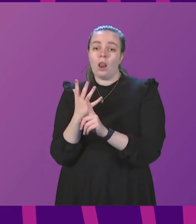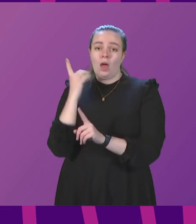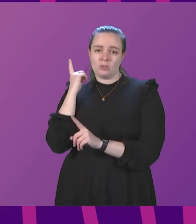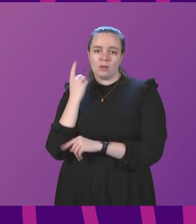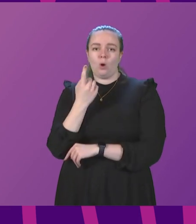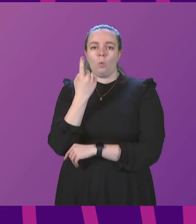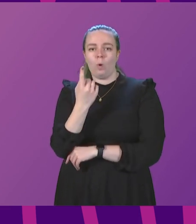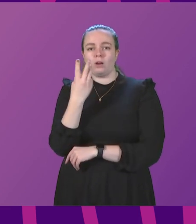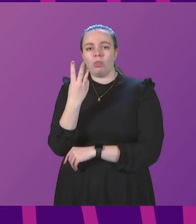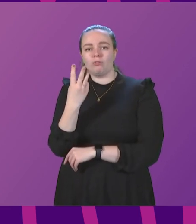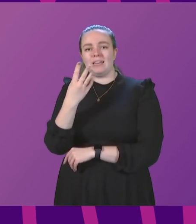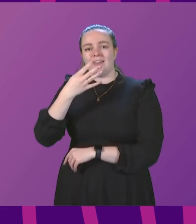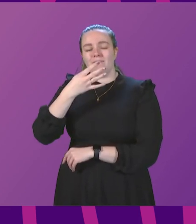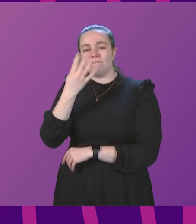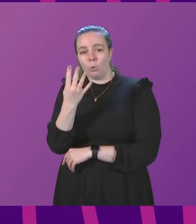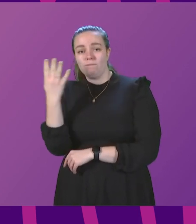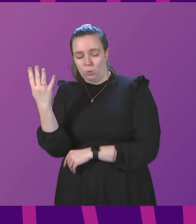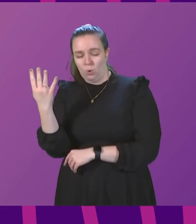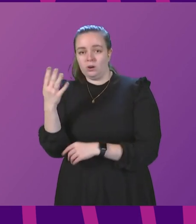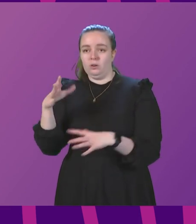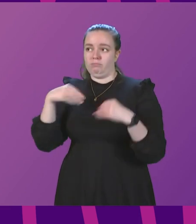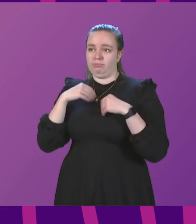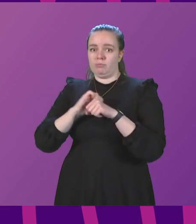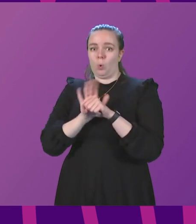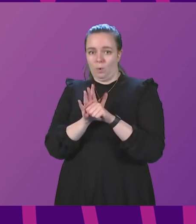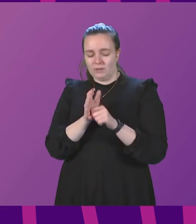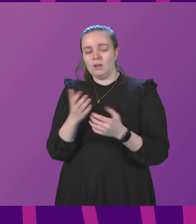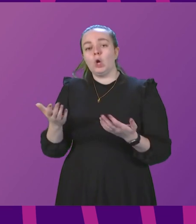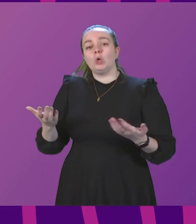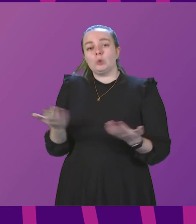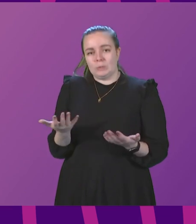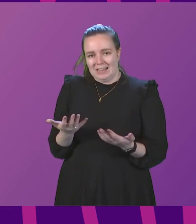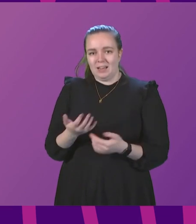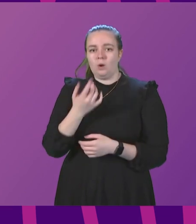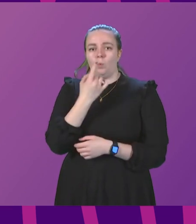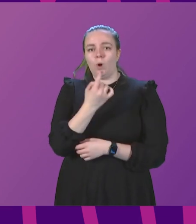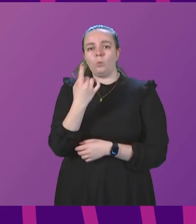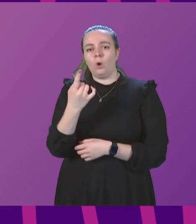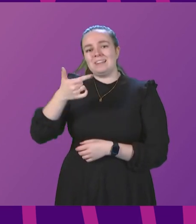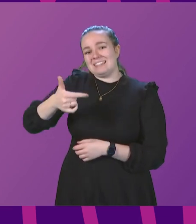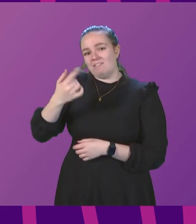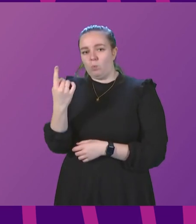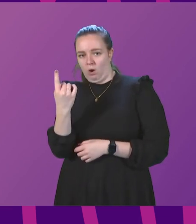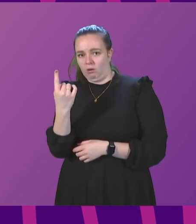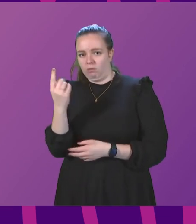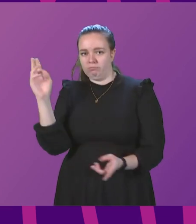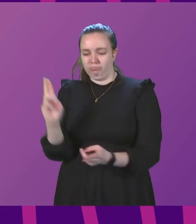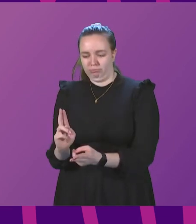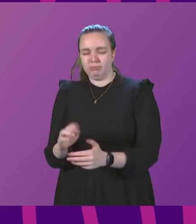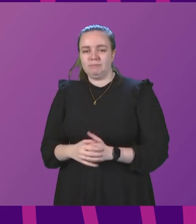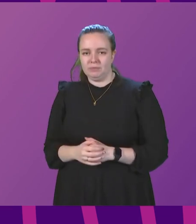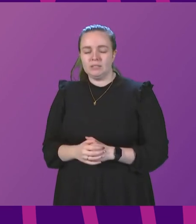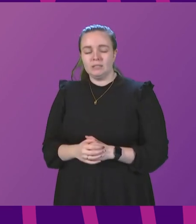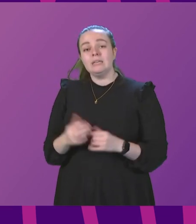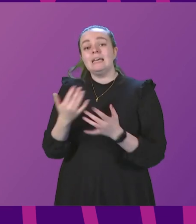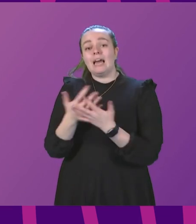,394 patients with COVID were in hospital. Today, that stands at 1,177. The